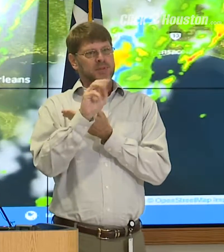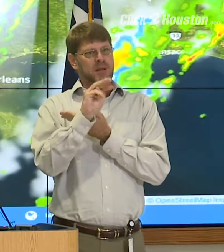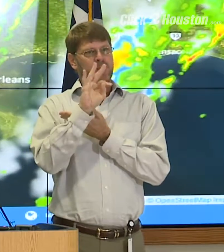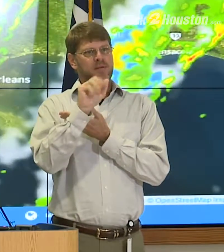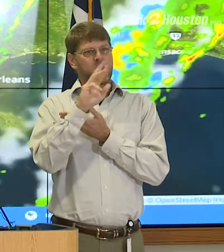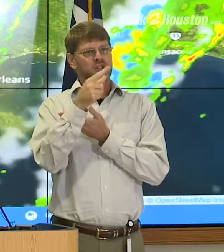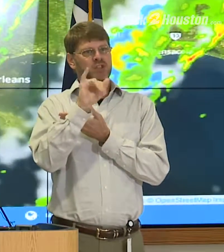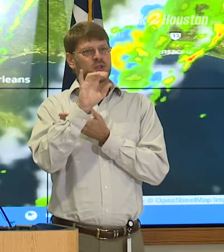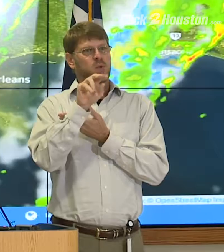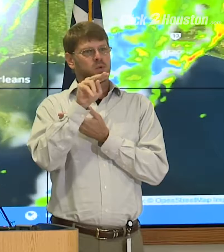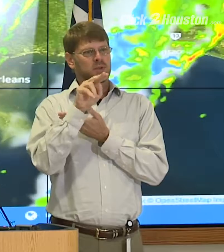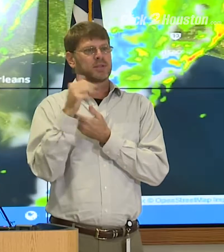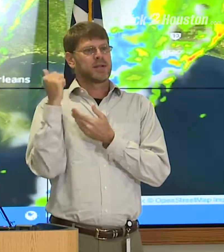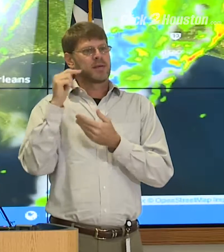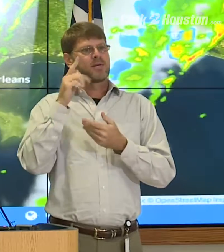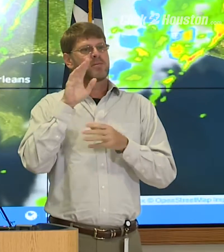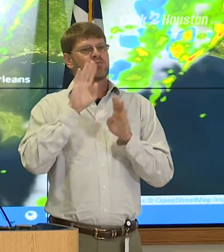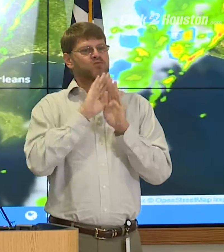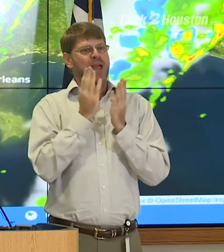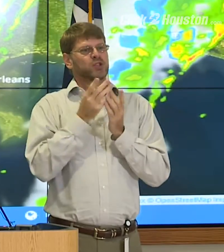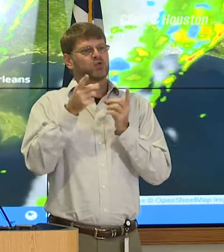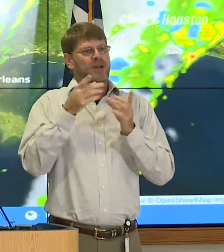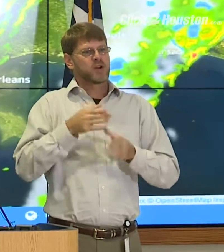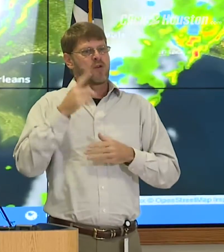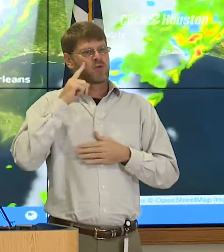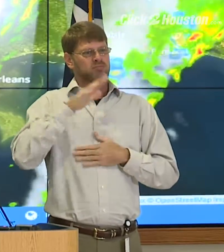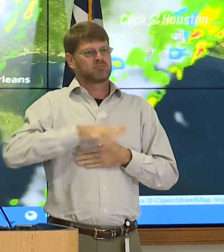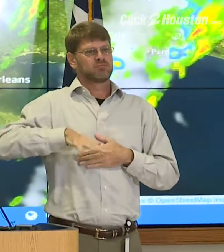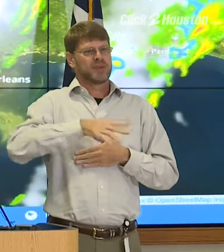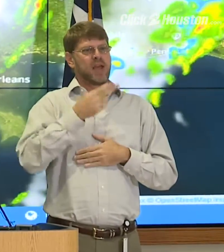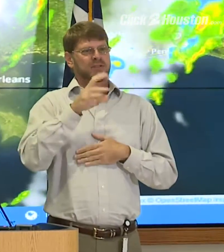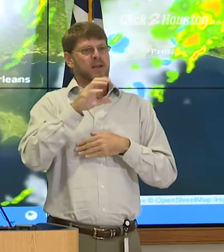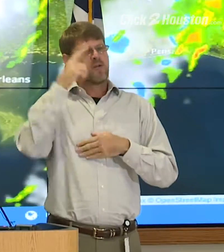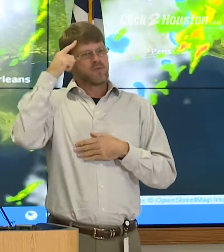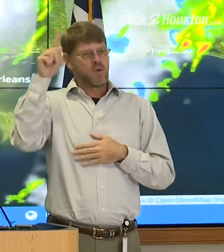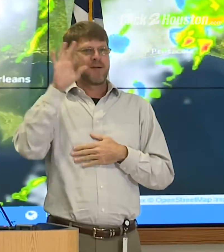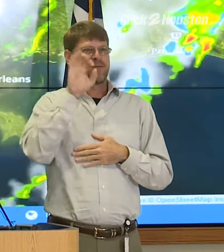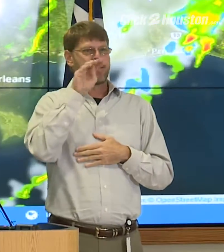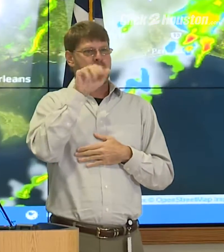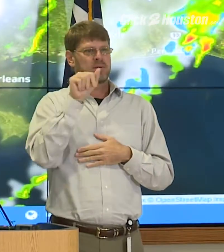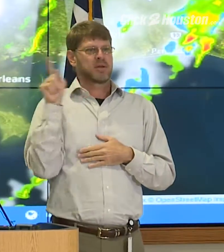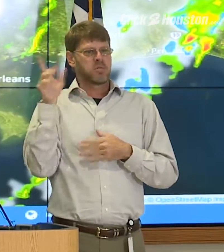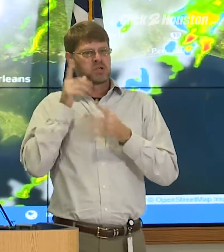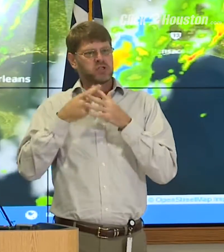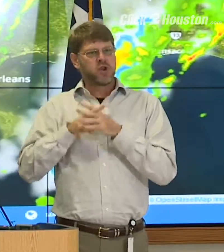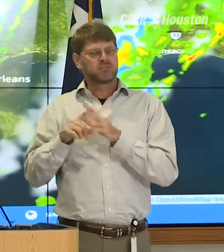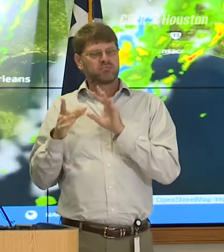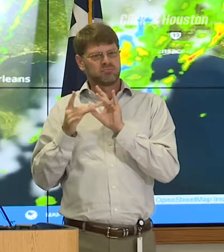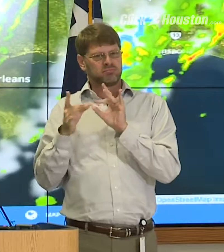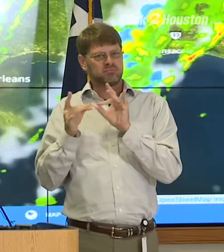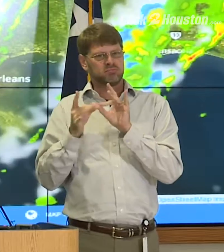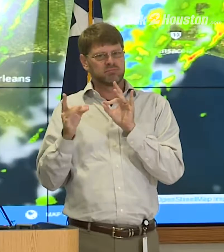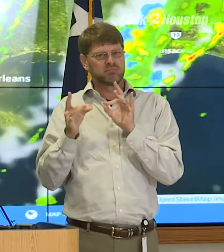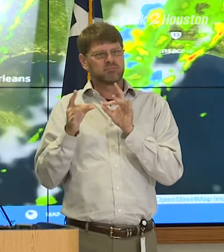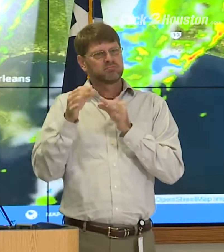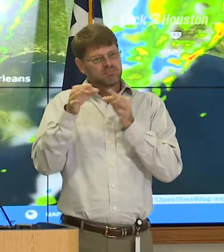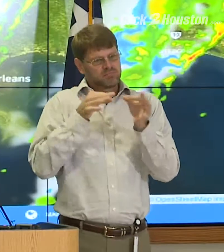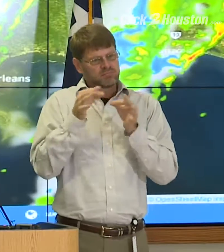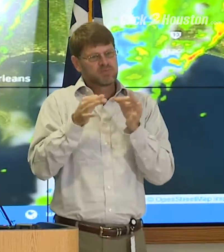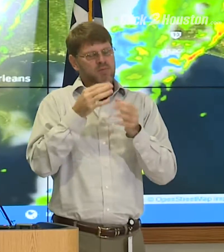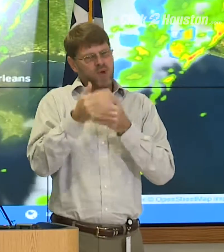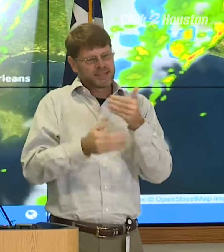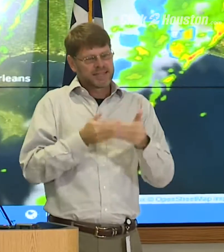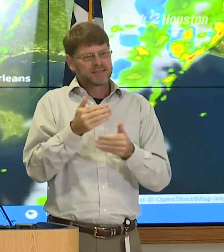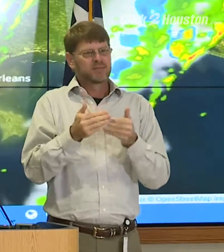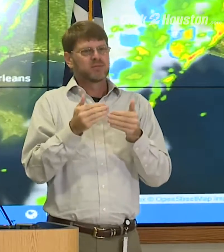Farzion. He's the branch director for Harris County for FEMA. And he's going to start walking everybody through the